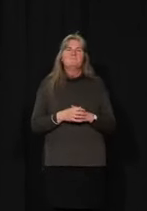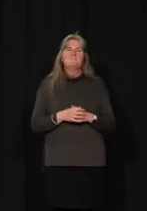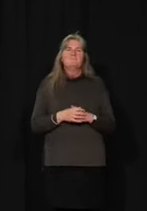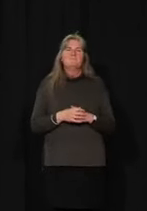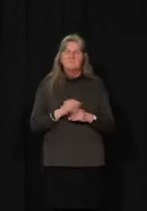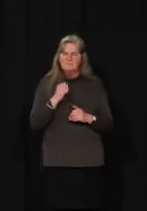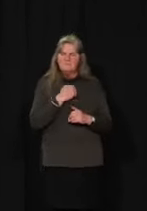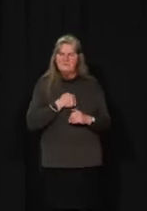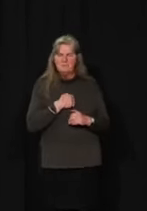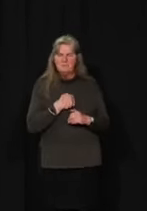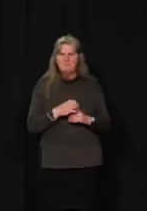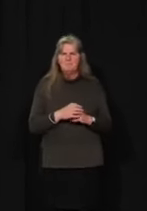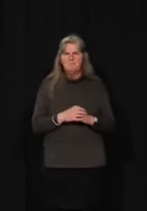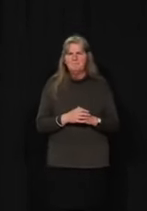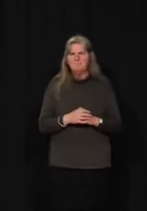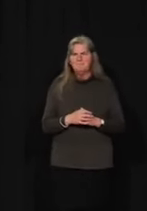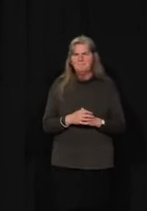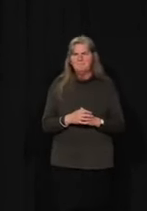Sorry about that.